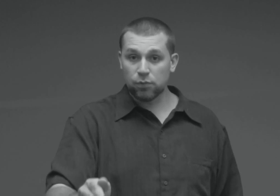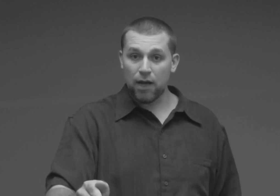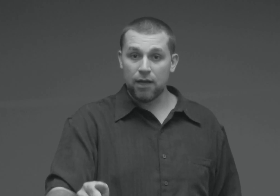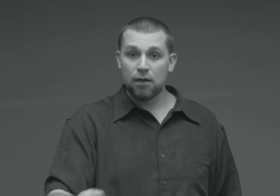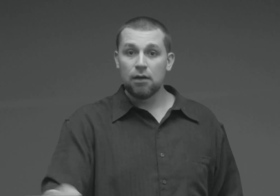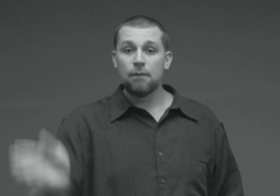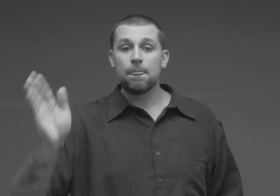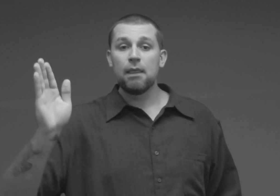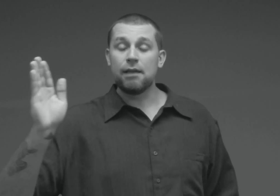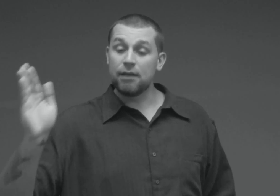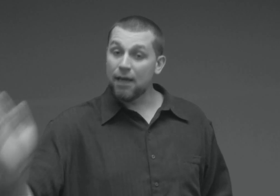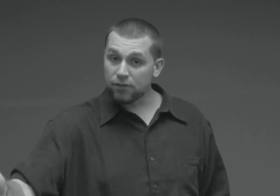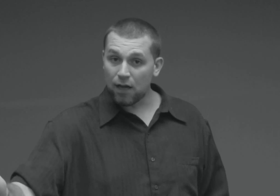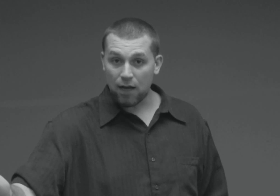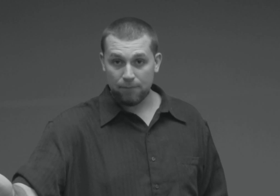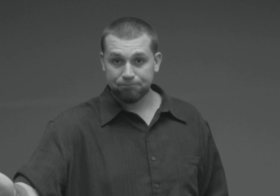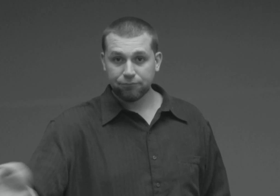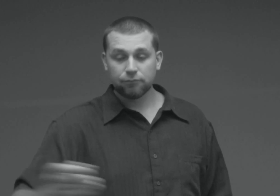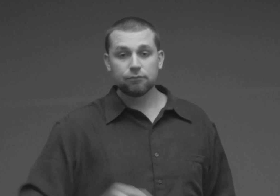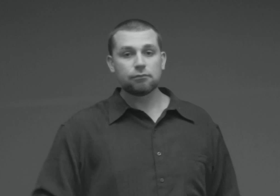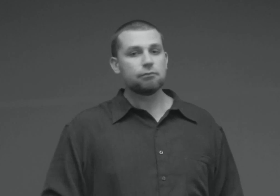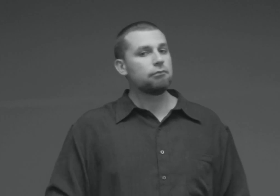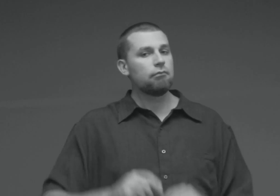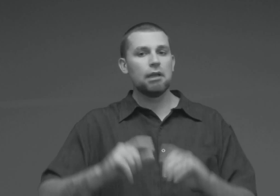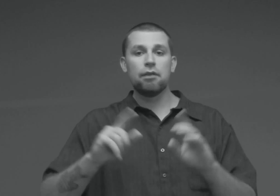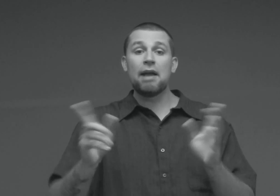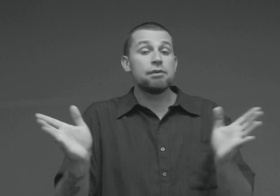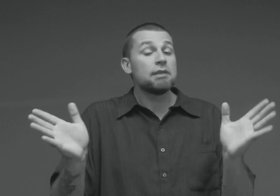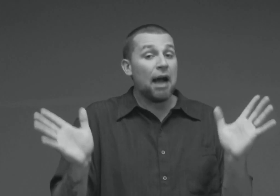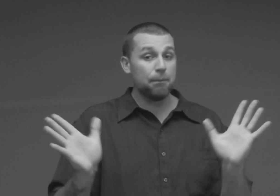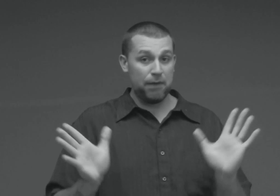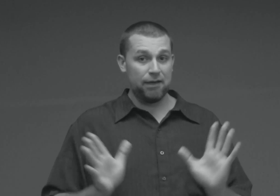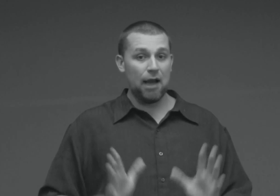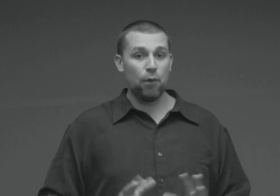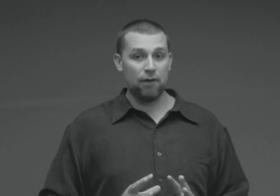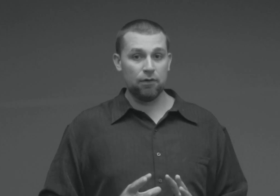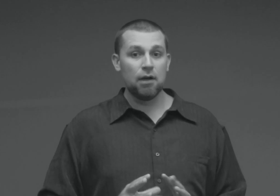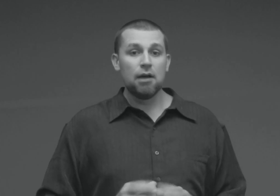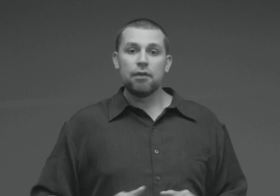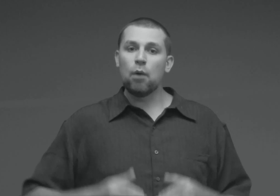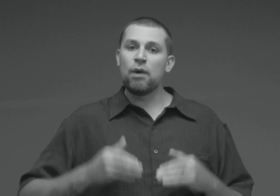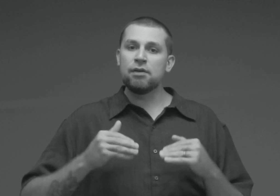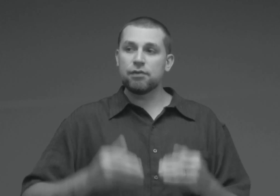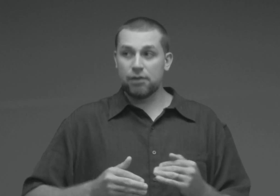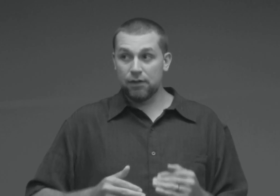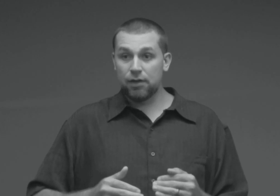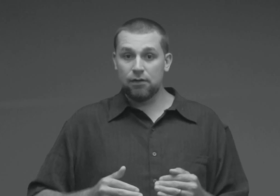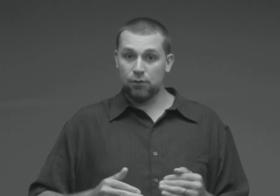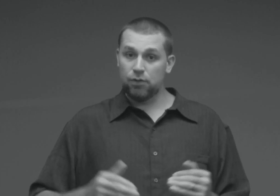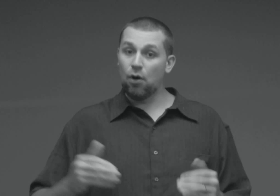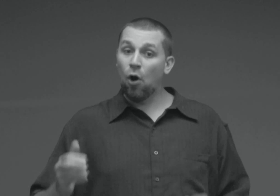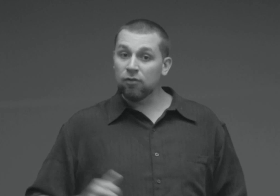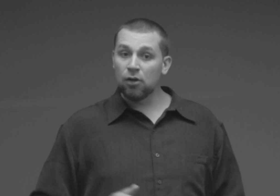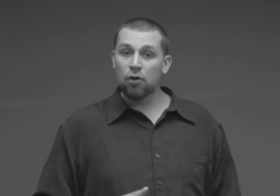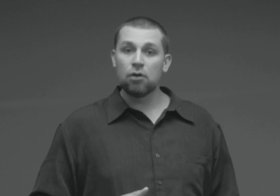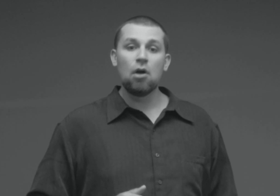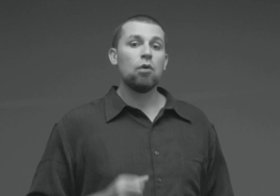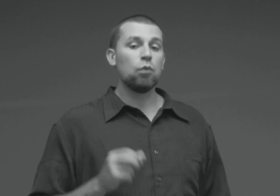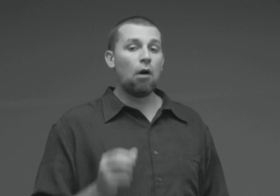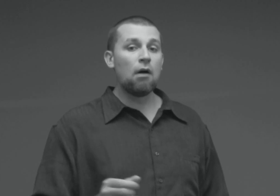way and in His time. That does not mean, however, that we just continue to overlook wrong